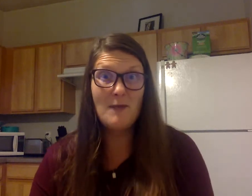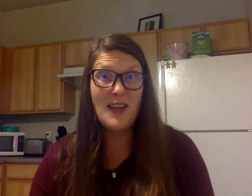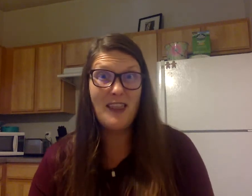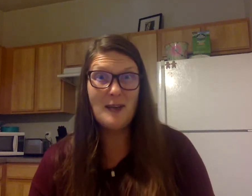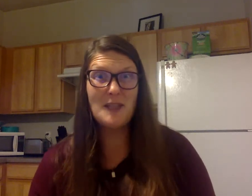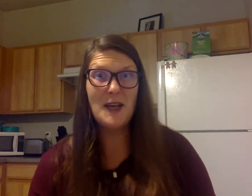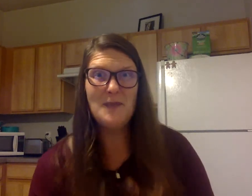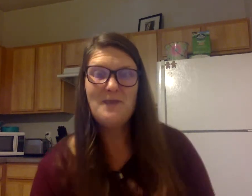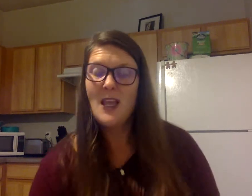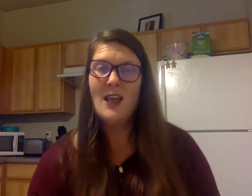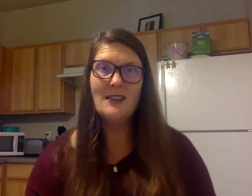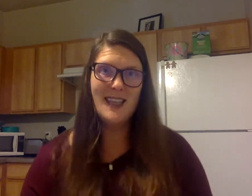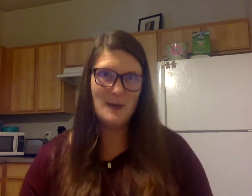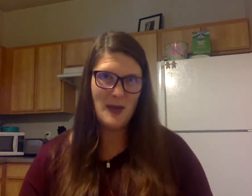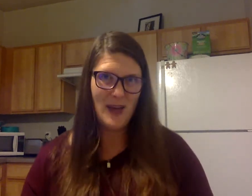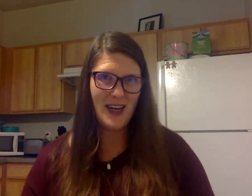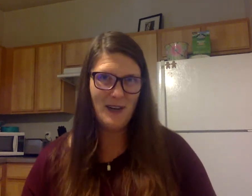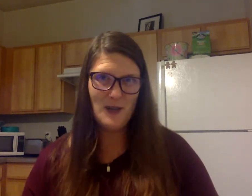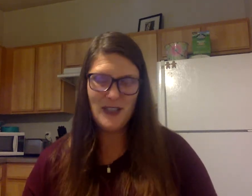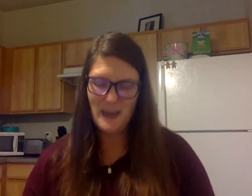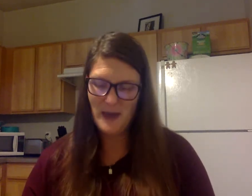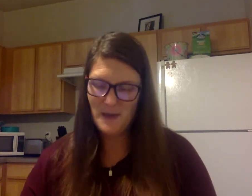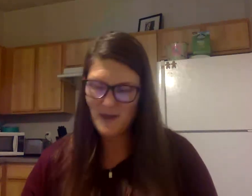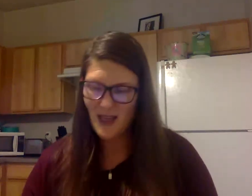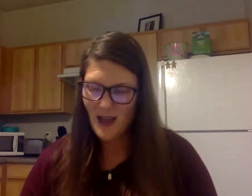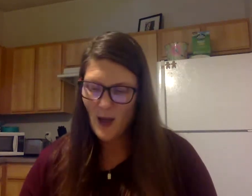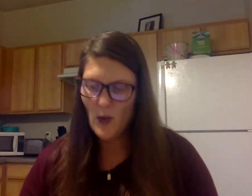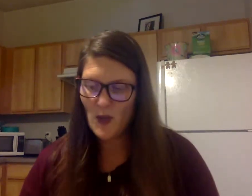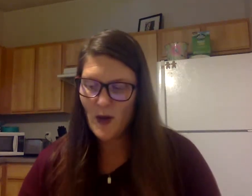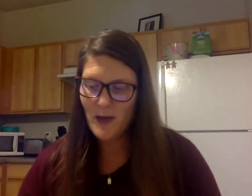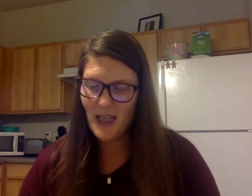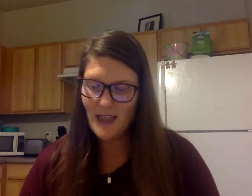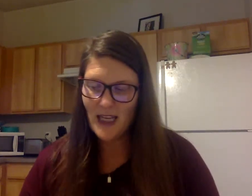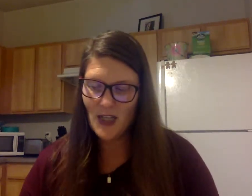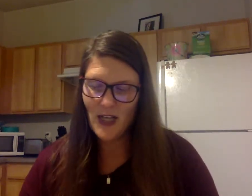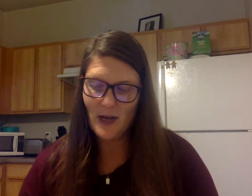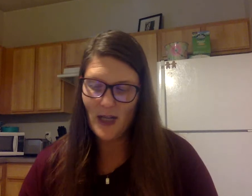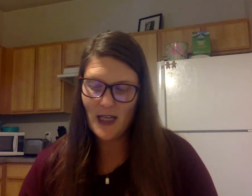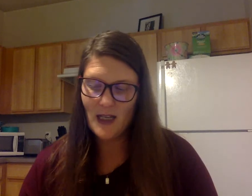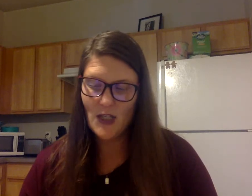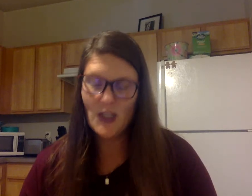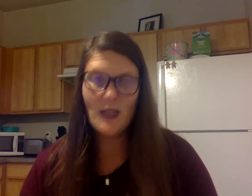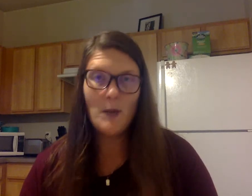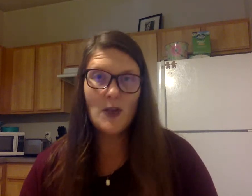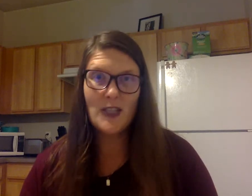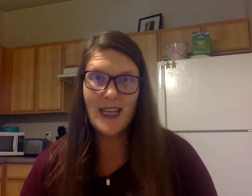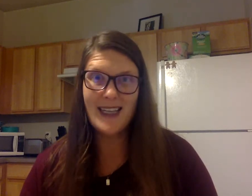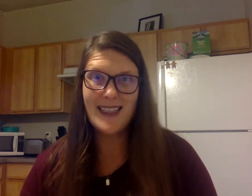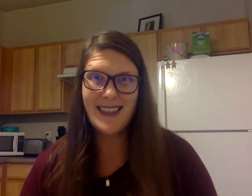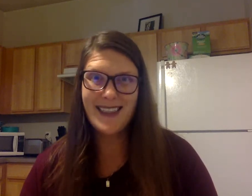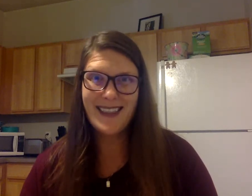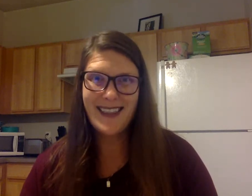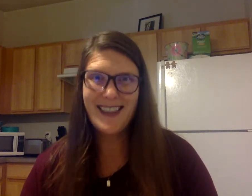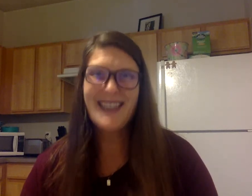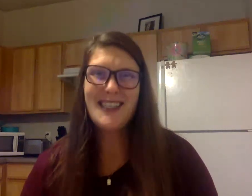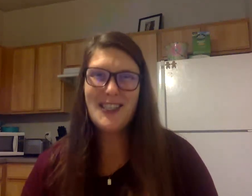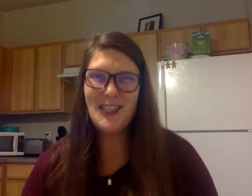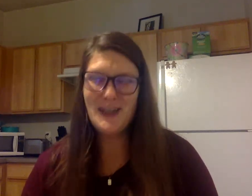give me a thumbs up and tell me about it if you see me. Which word begins like shouted, ship or sand? Ship.